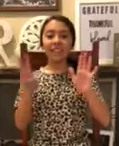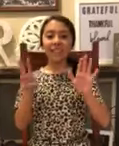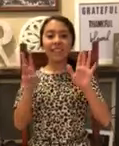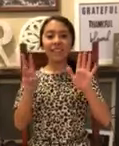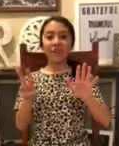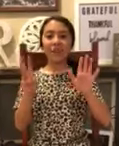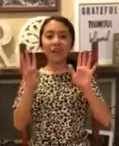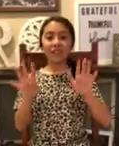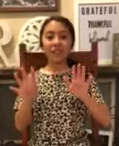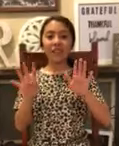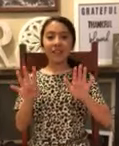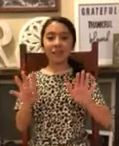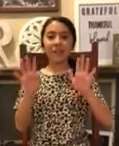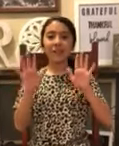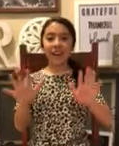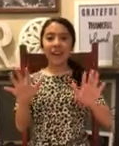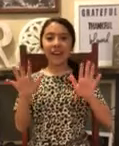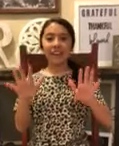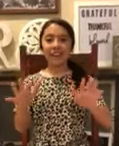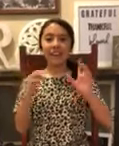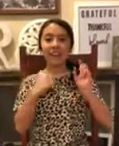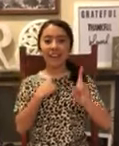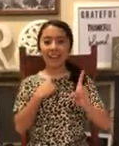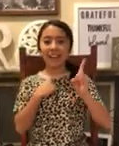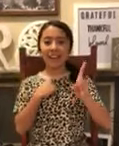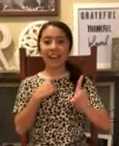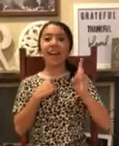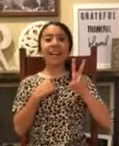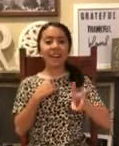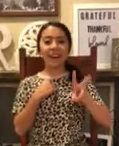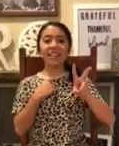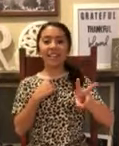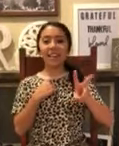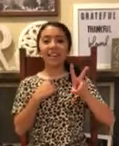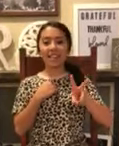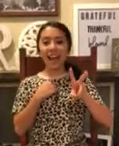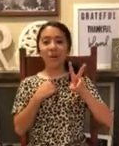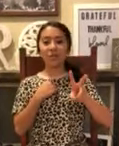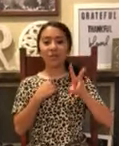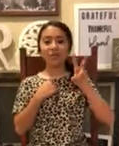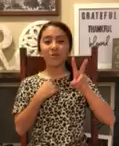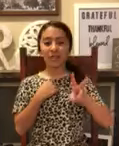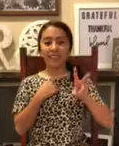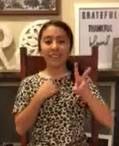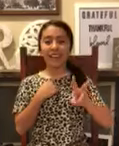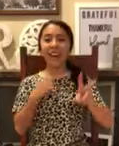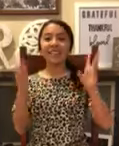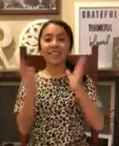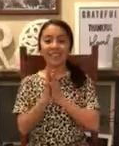64, 72, 80, and 88, 96, now we're through with the 8's.